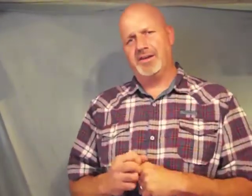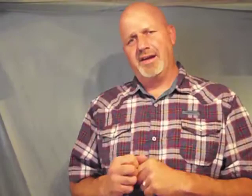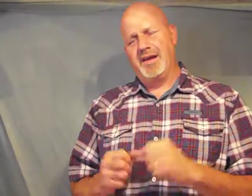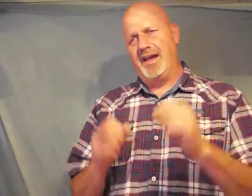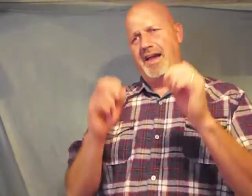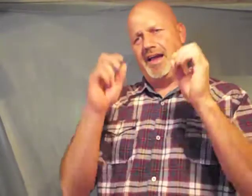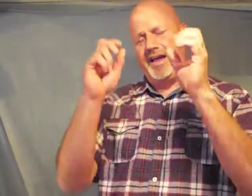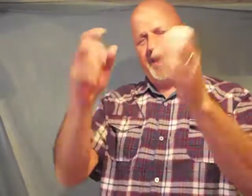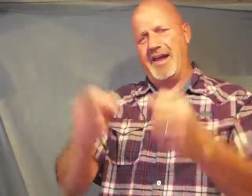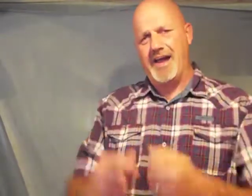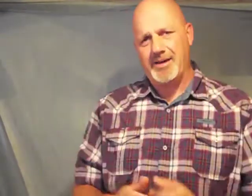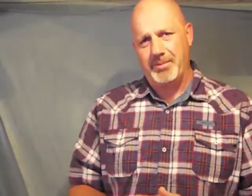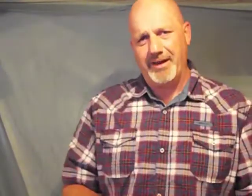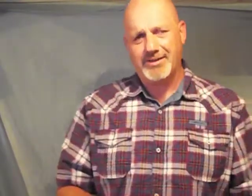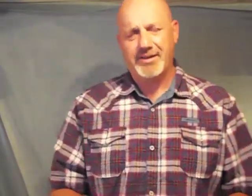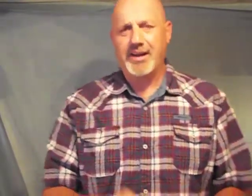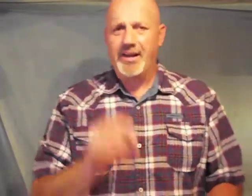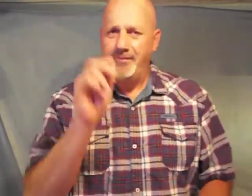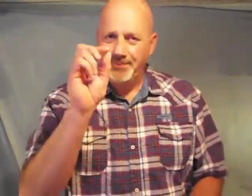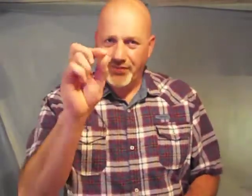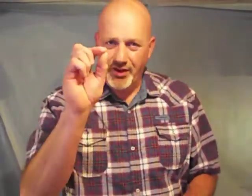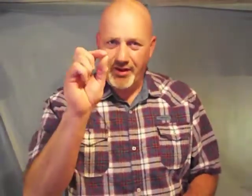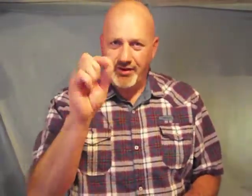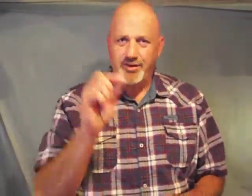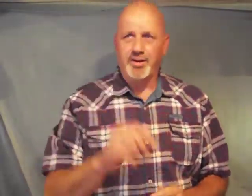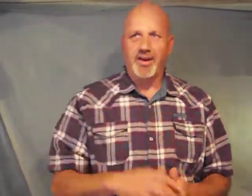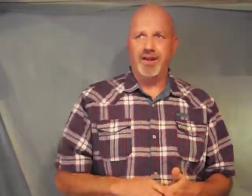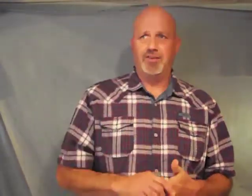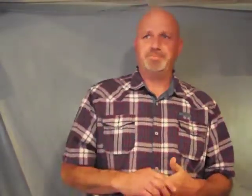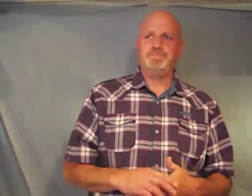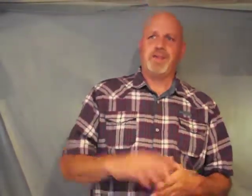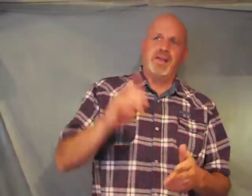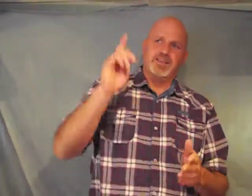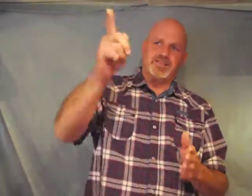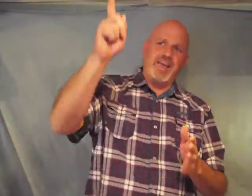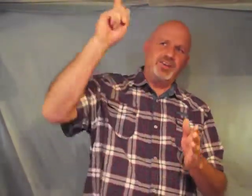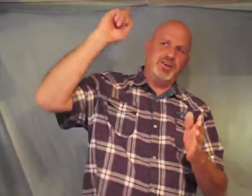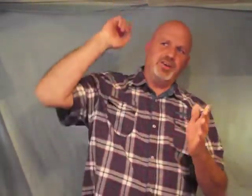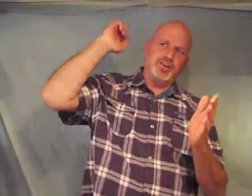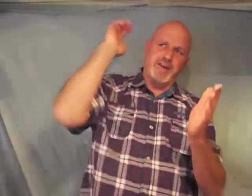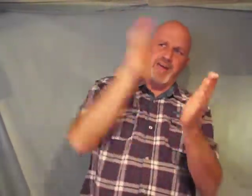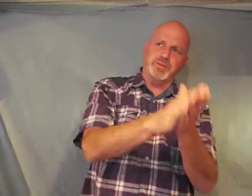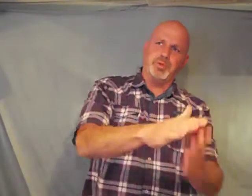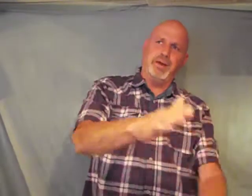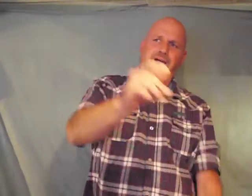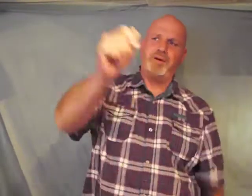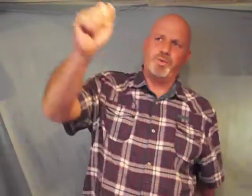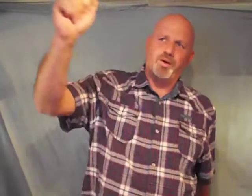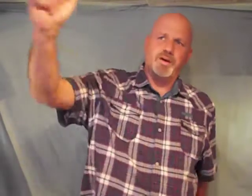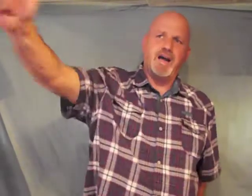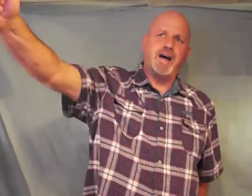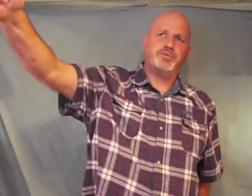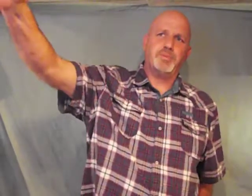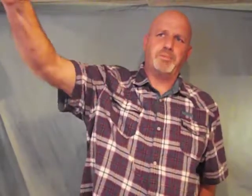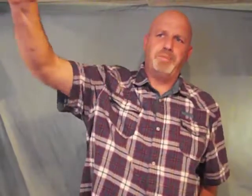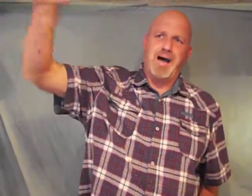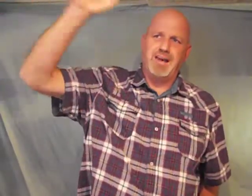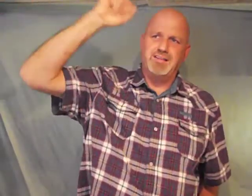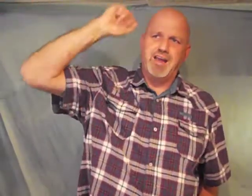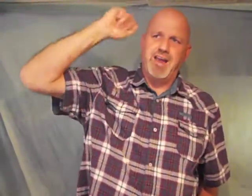and how to bless it you're going to love it Satan you and your kingdom are bound by the word of God from our bodies and